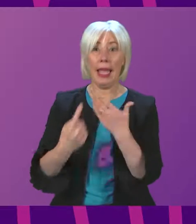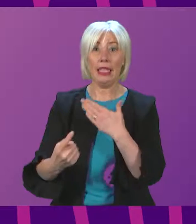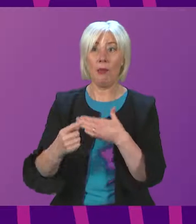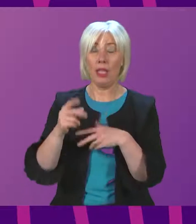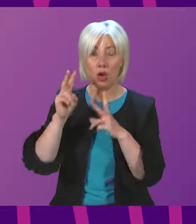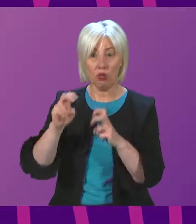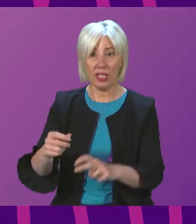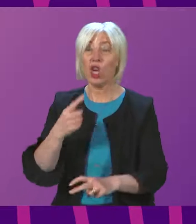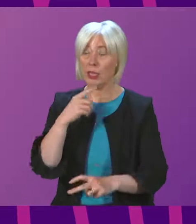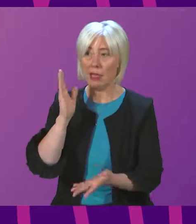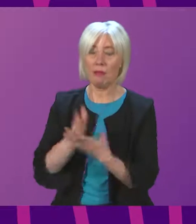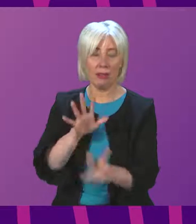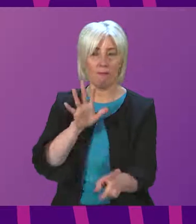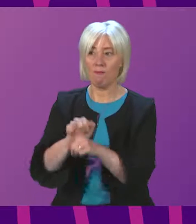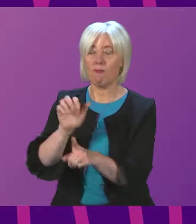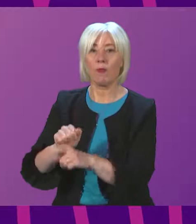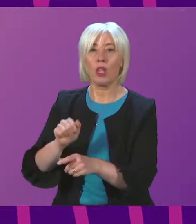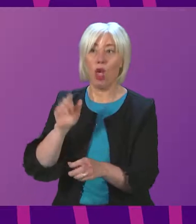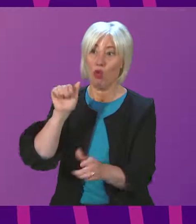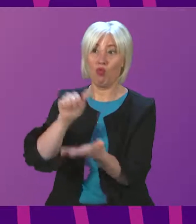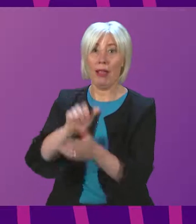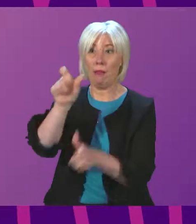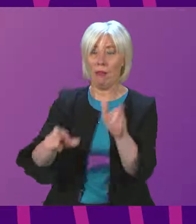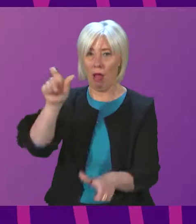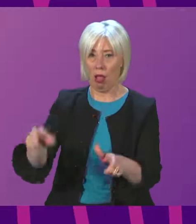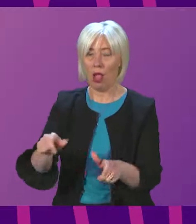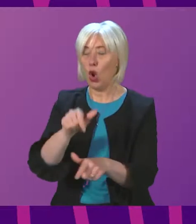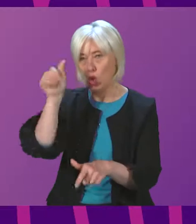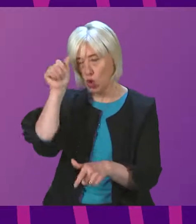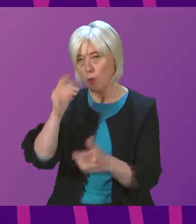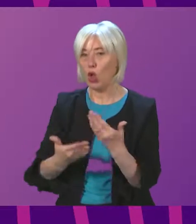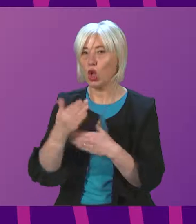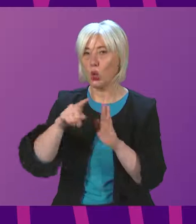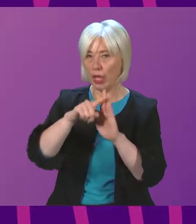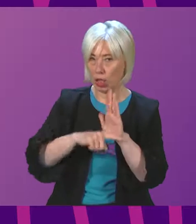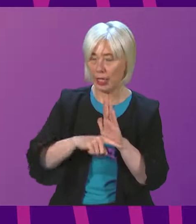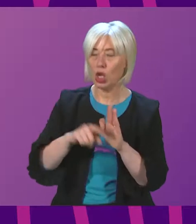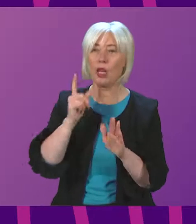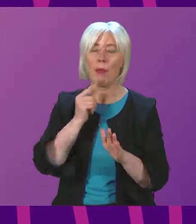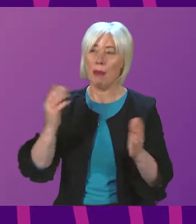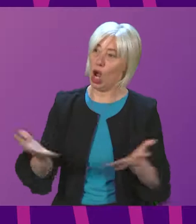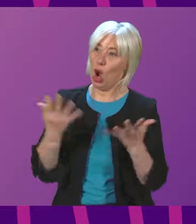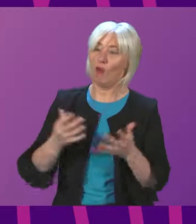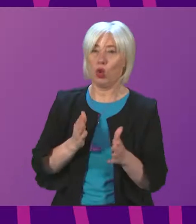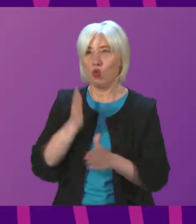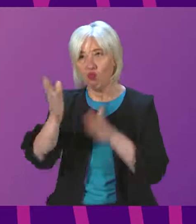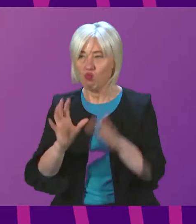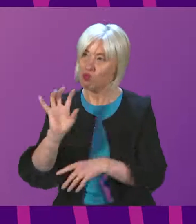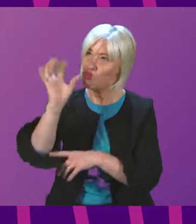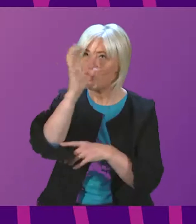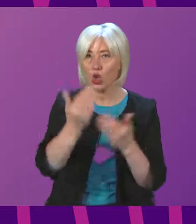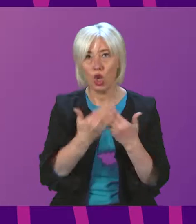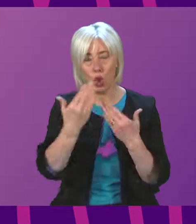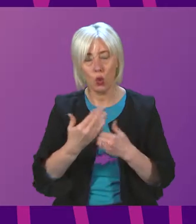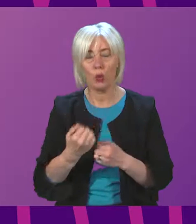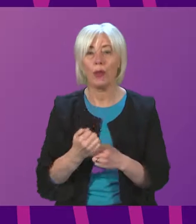have engaged the target audience, driven awareness of the new legislation and encouraged people to take action. Further research carried out in